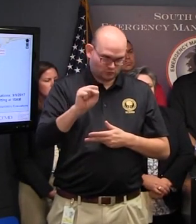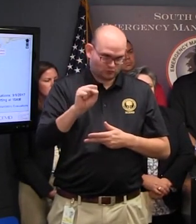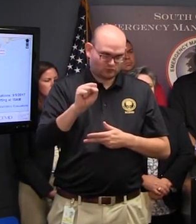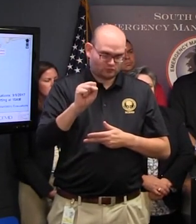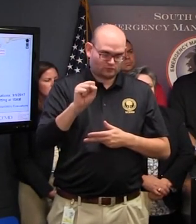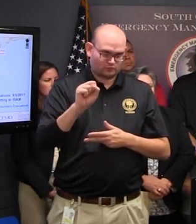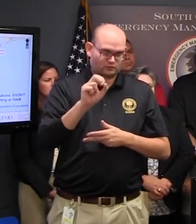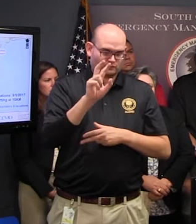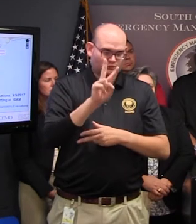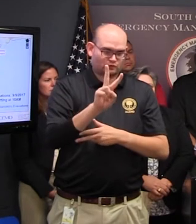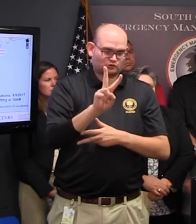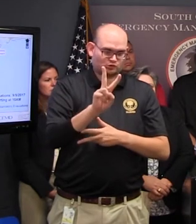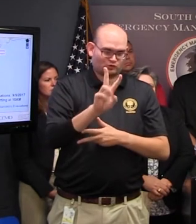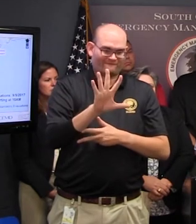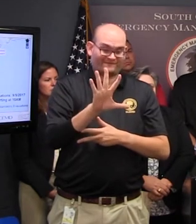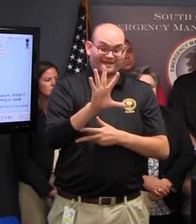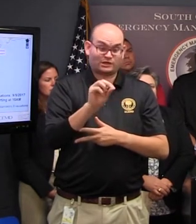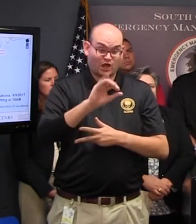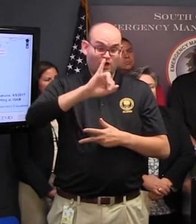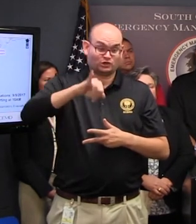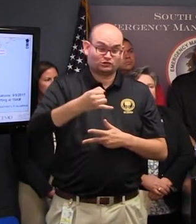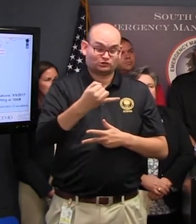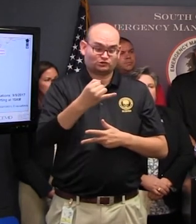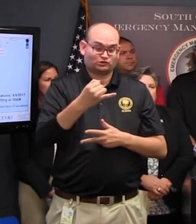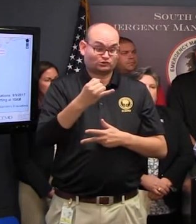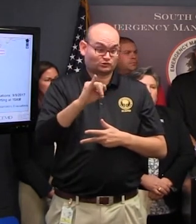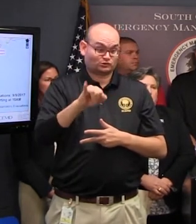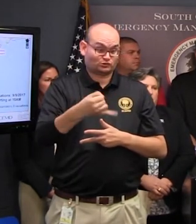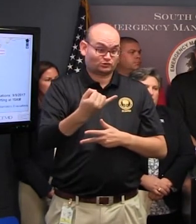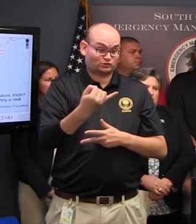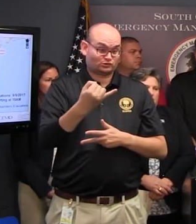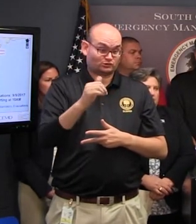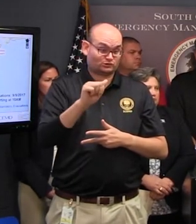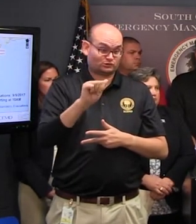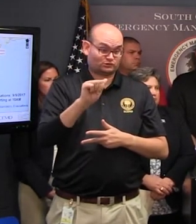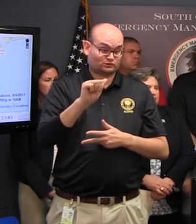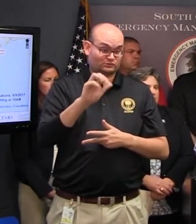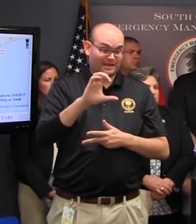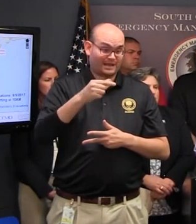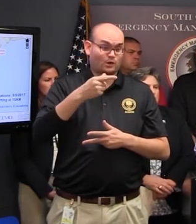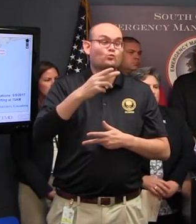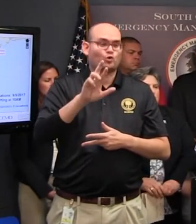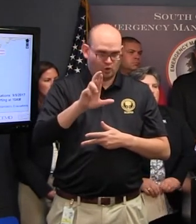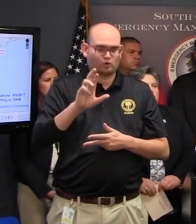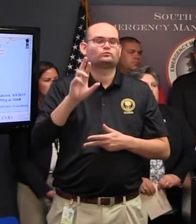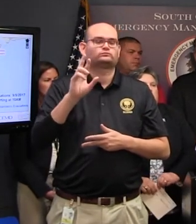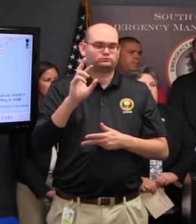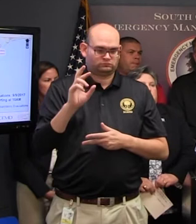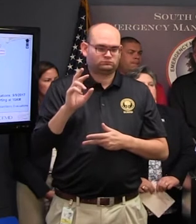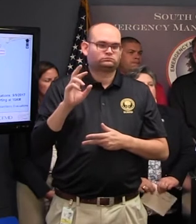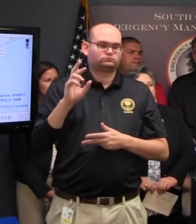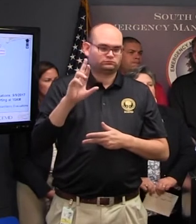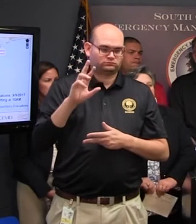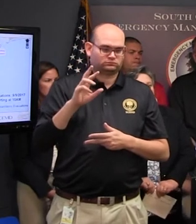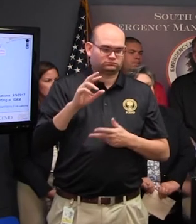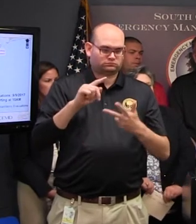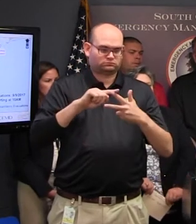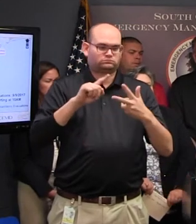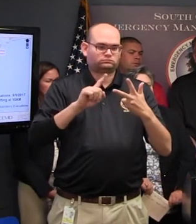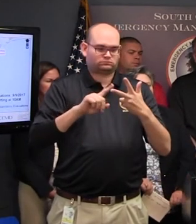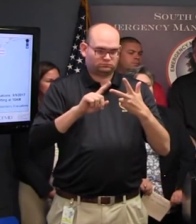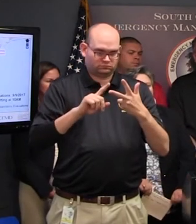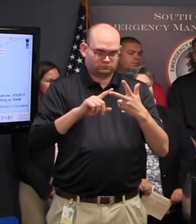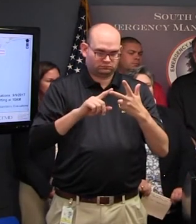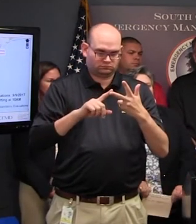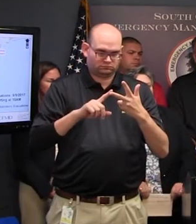Trail in Ridgeland shelter is there in Richland County Dent Middle School Dent Middle School is at